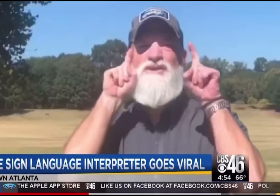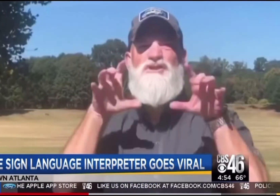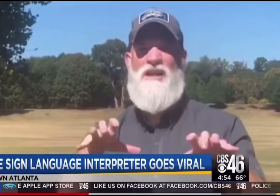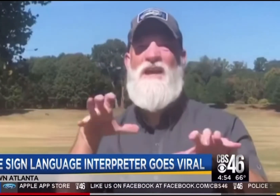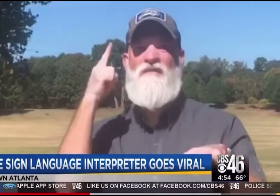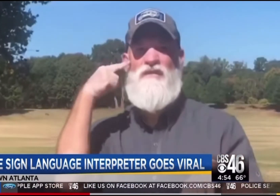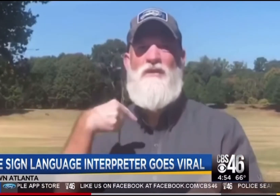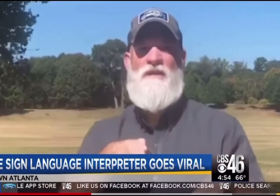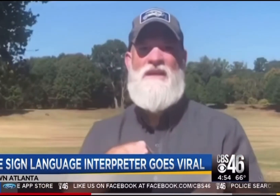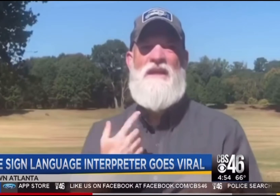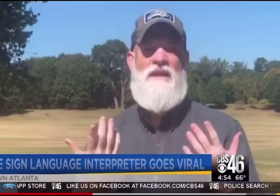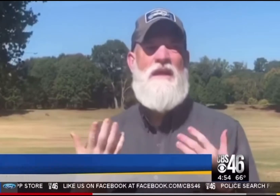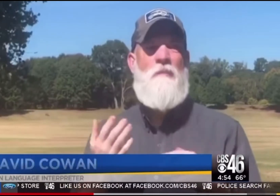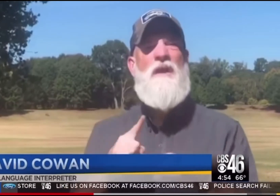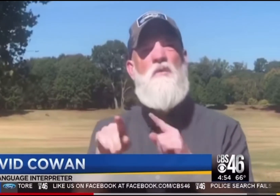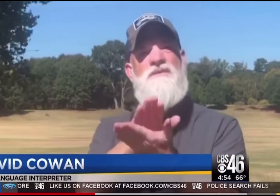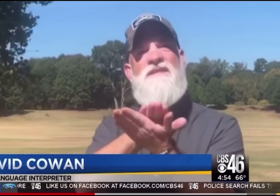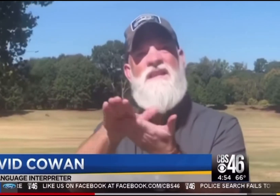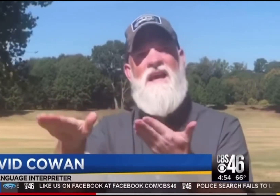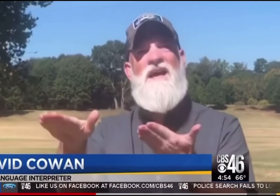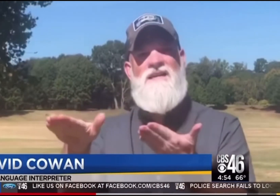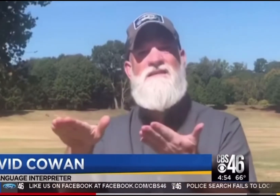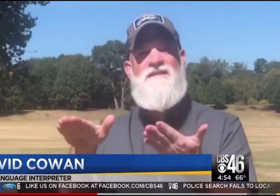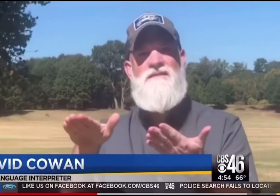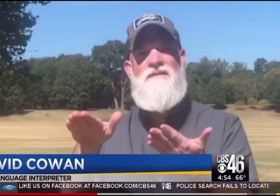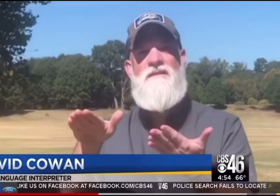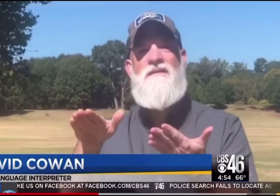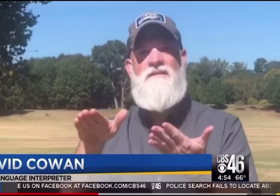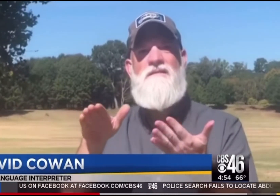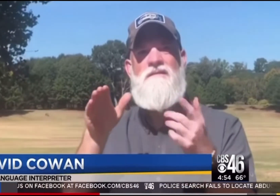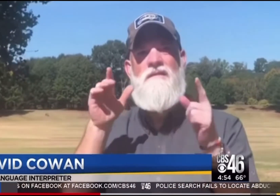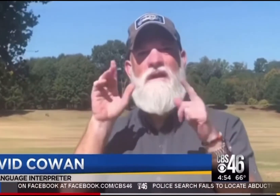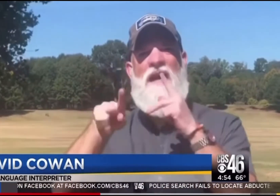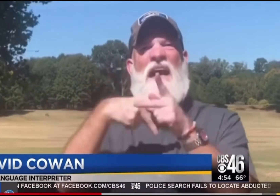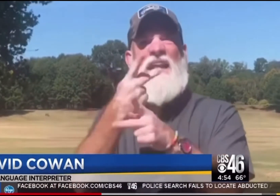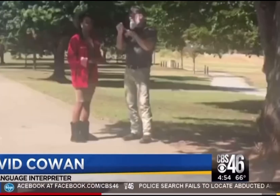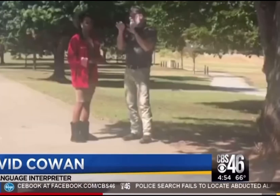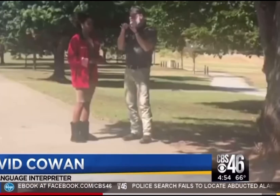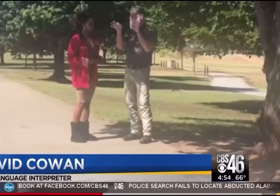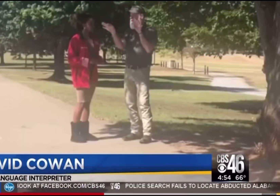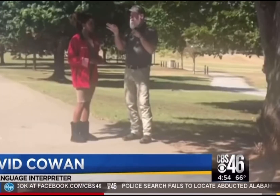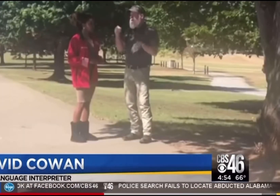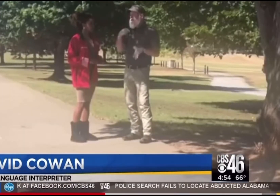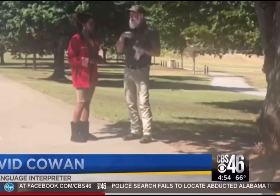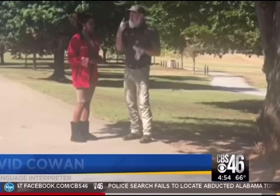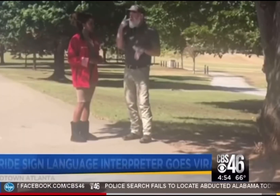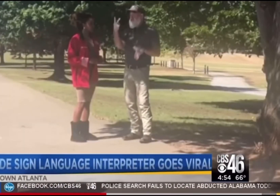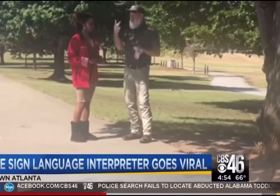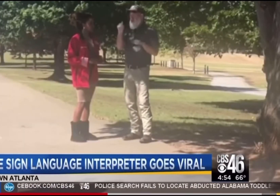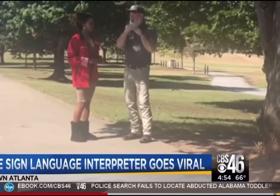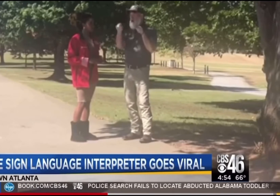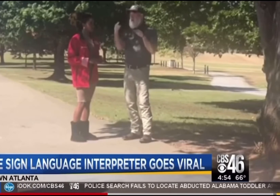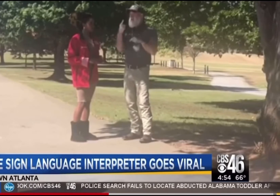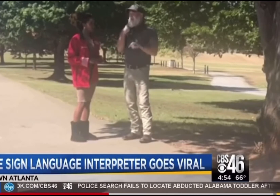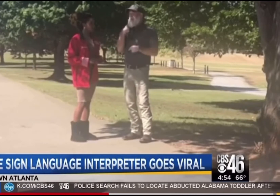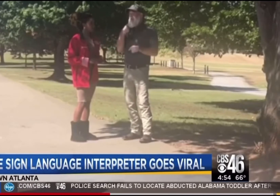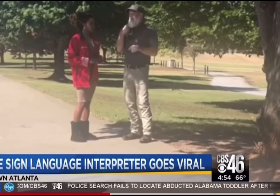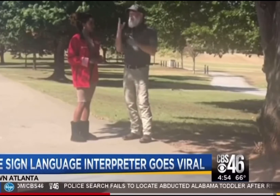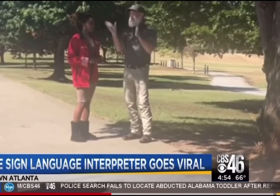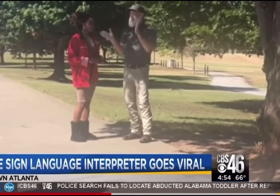No, it was a shock for me. But it was nice at the same time. David tells me he chose this platform because it's often